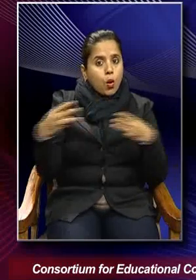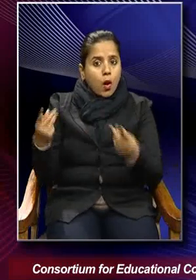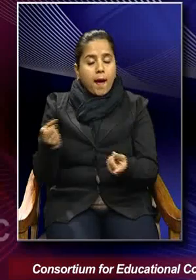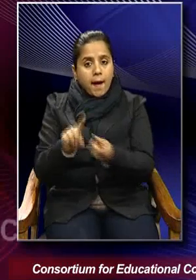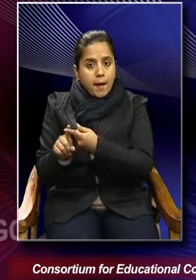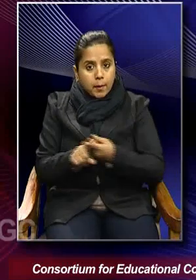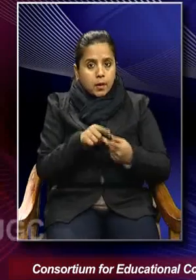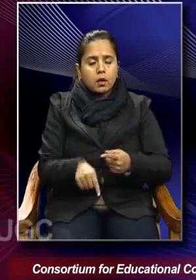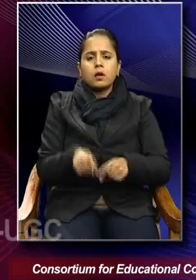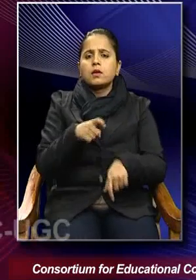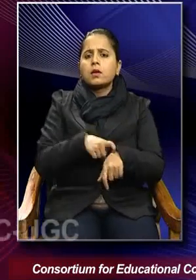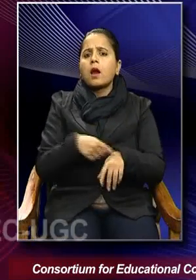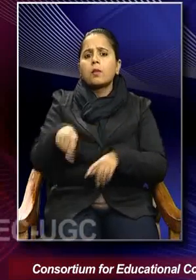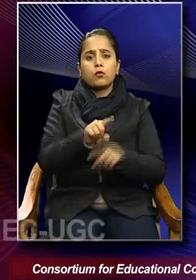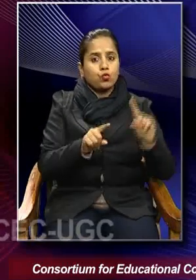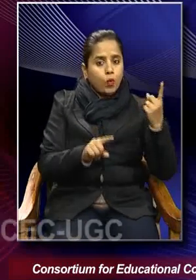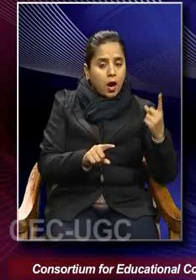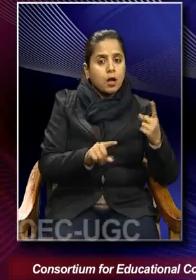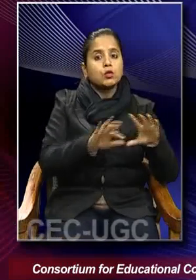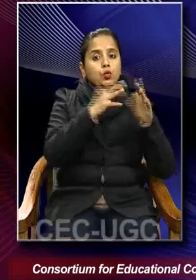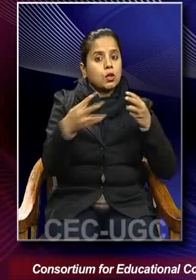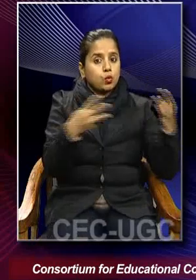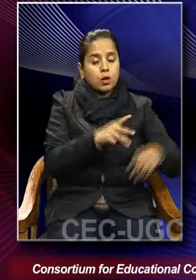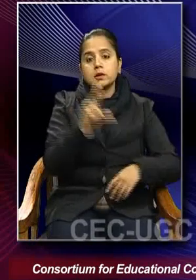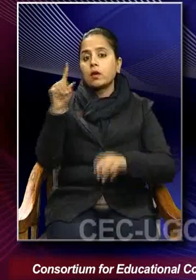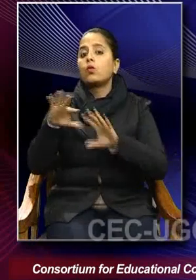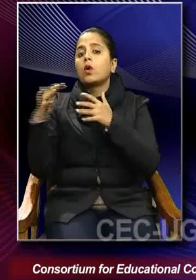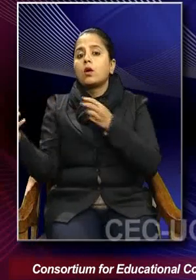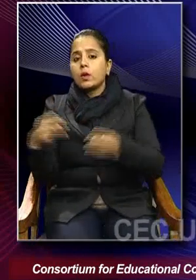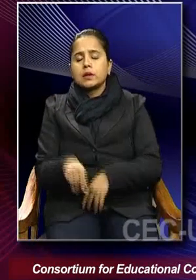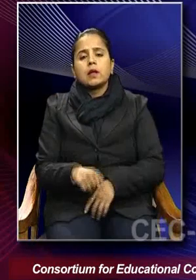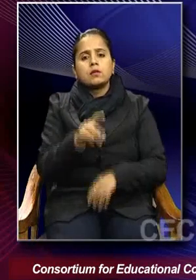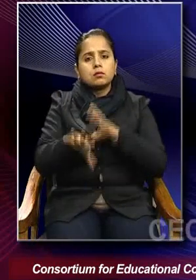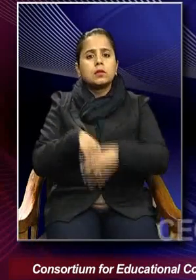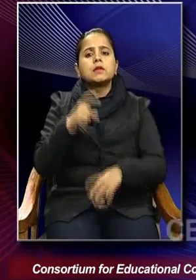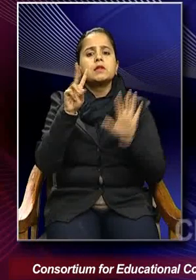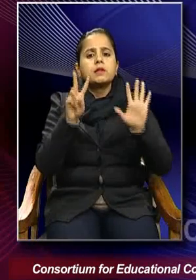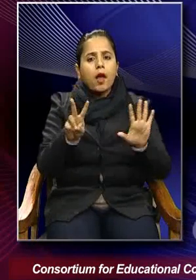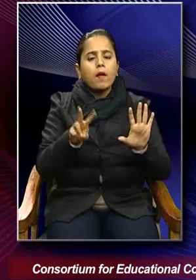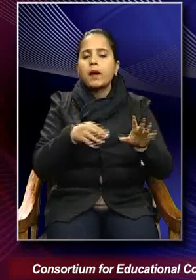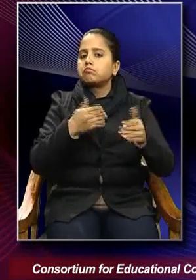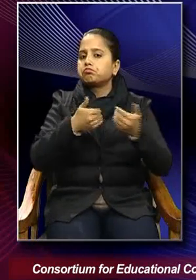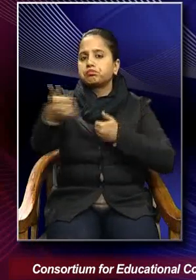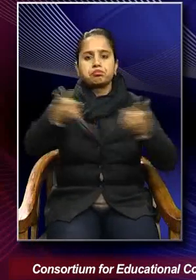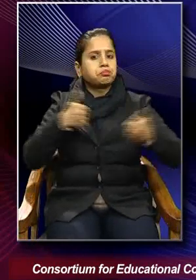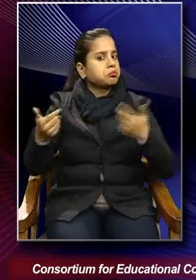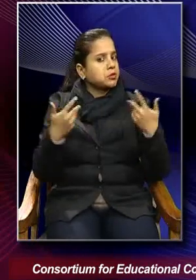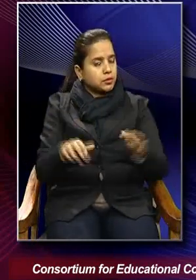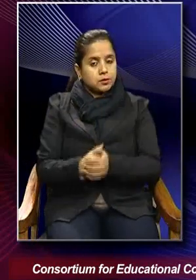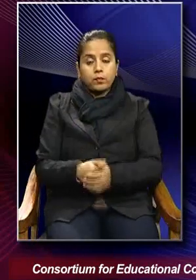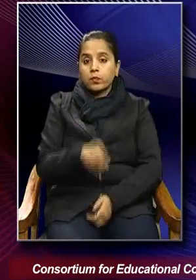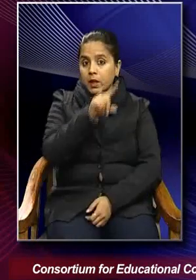the decades between the first and the second world war, seven of them were torn apart. In